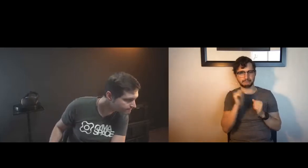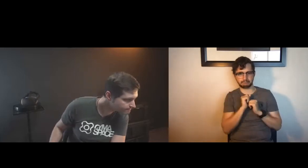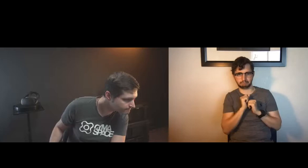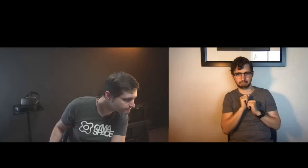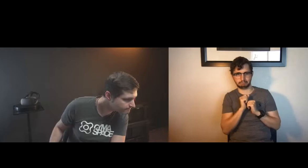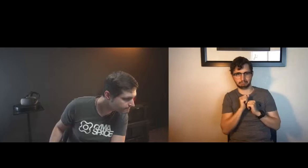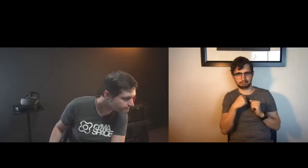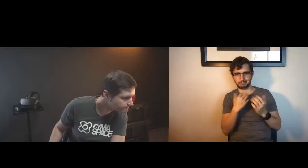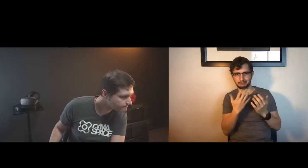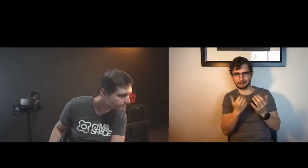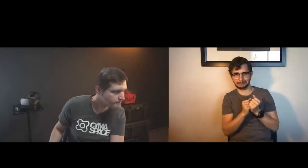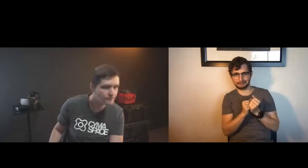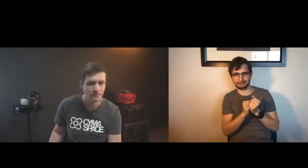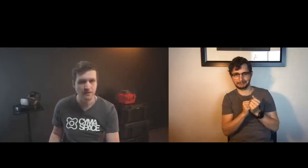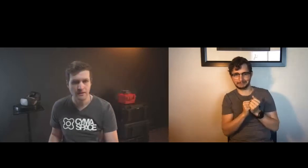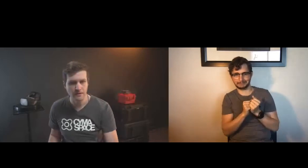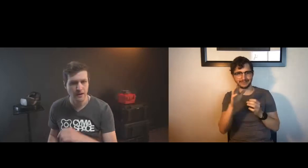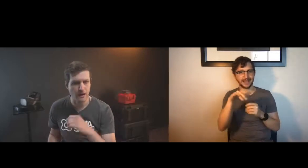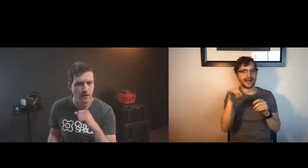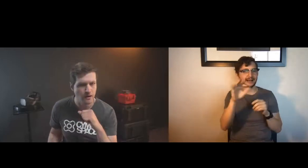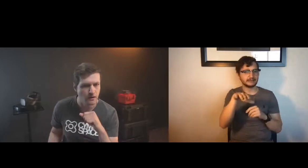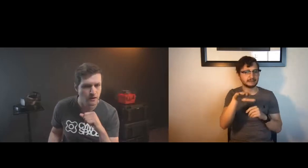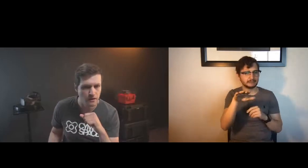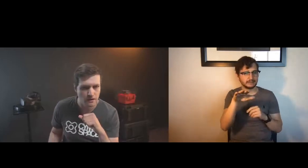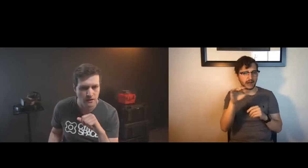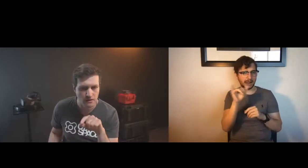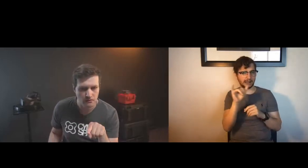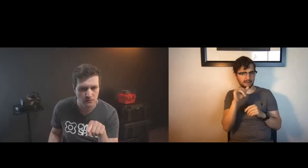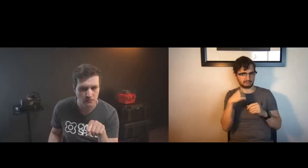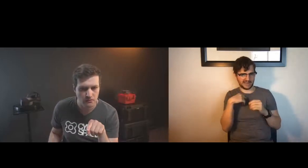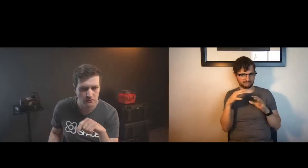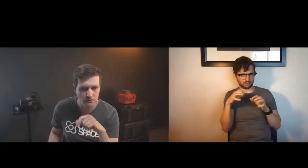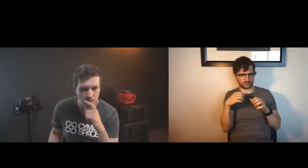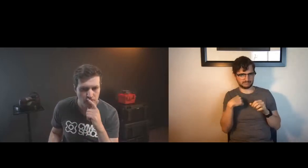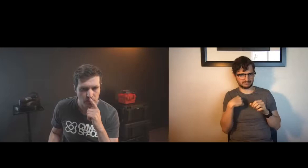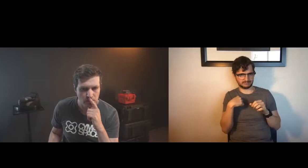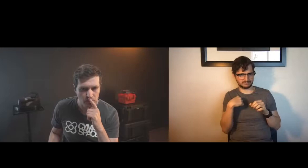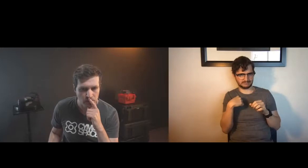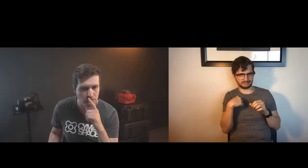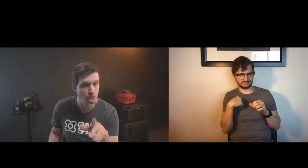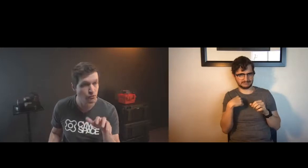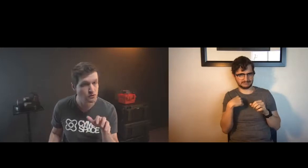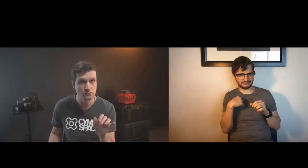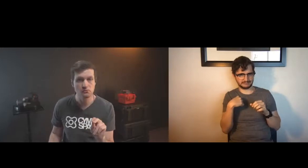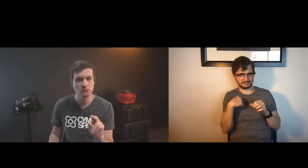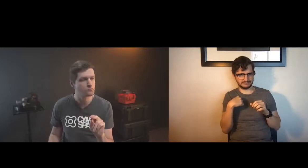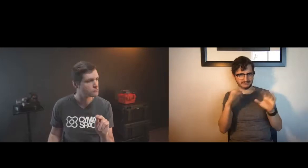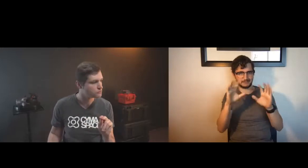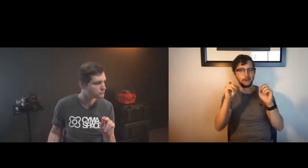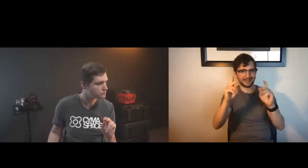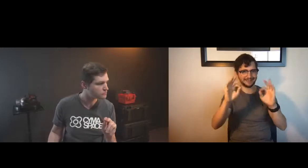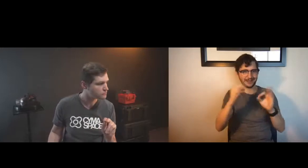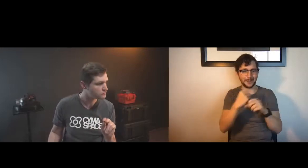oh let me wait did i freeze just now